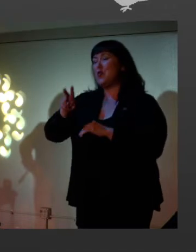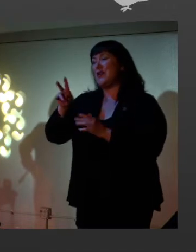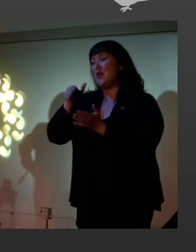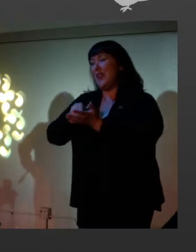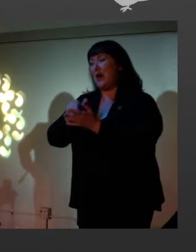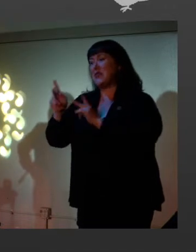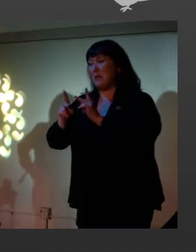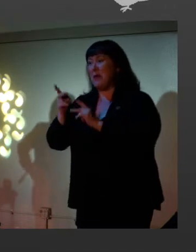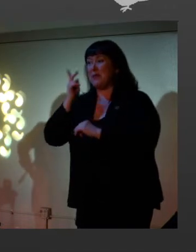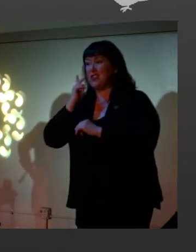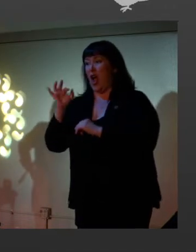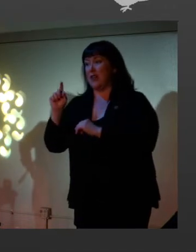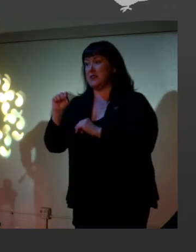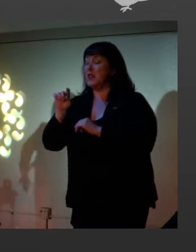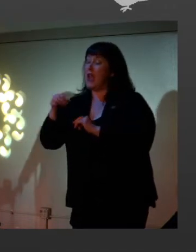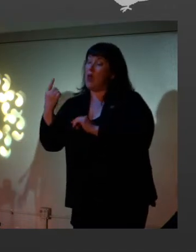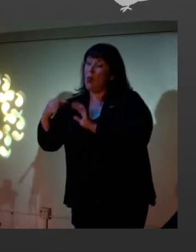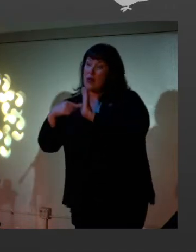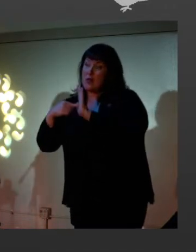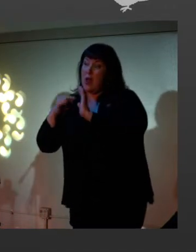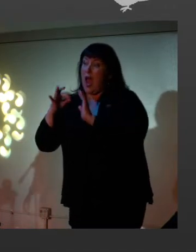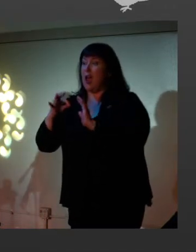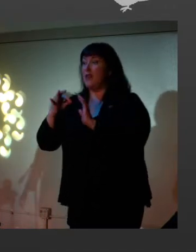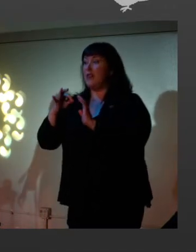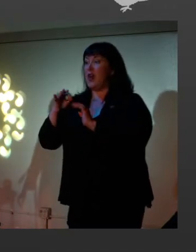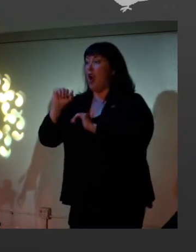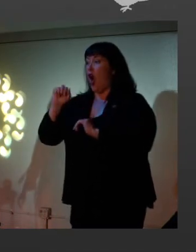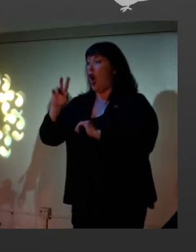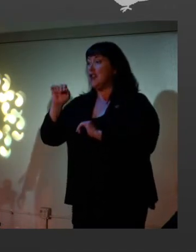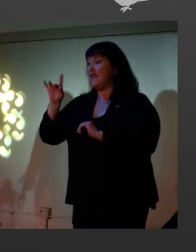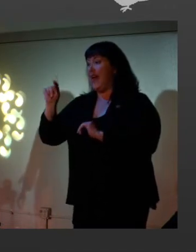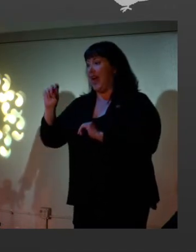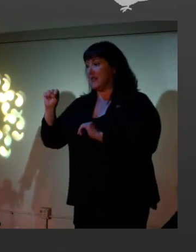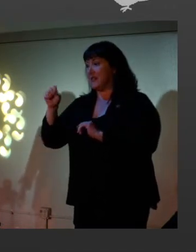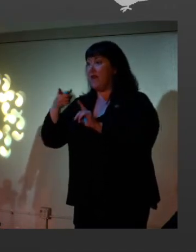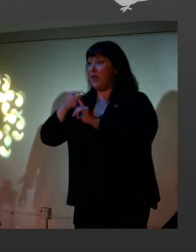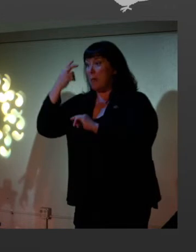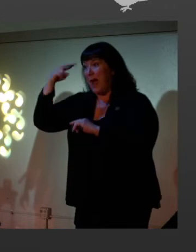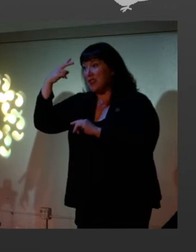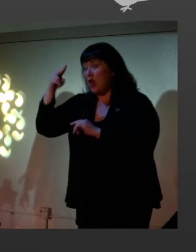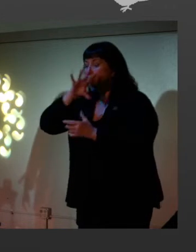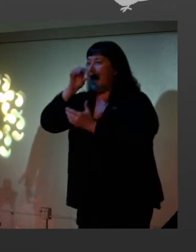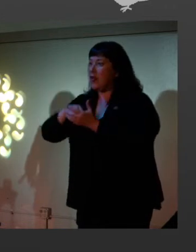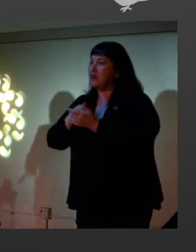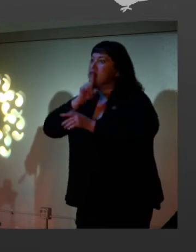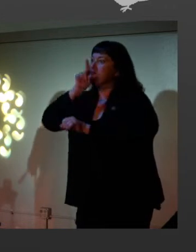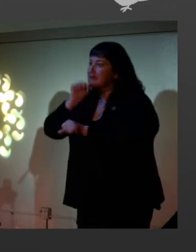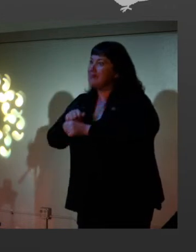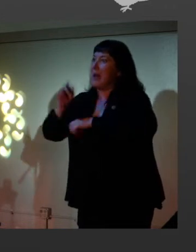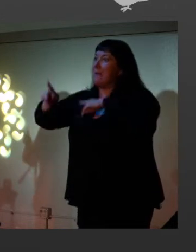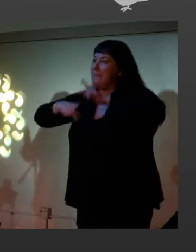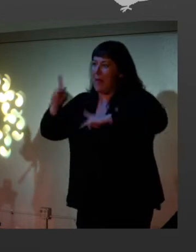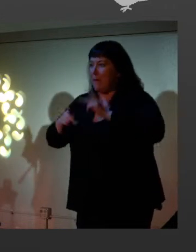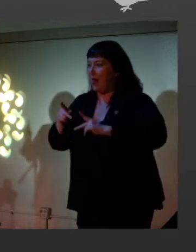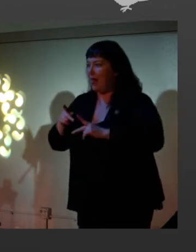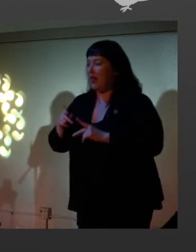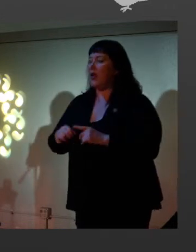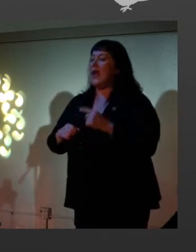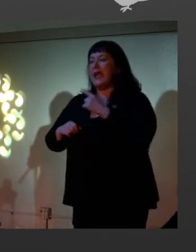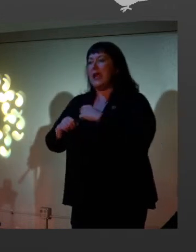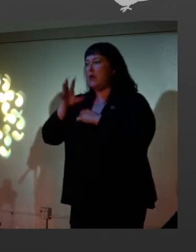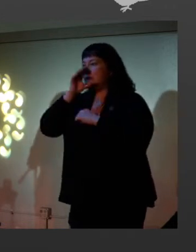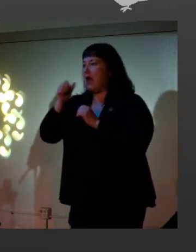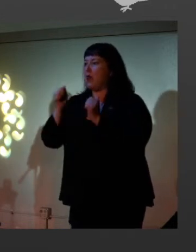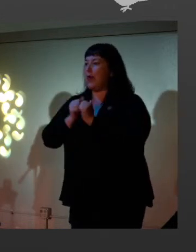it. And this one exhibit of Mexican artifacts included actual people. Bullock was obsessed with ethnographic